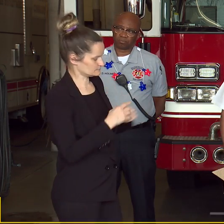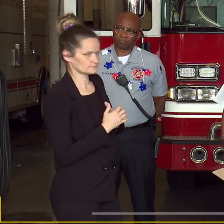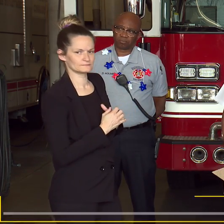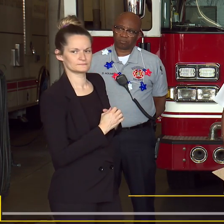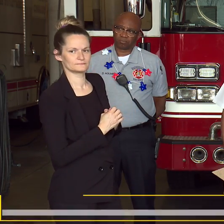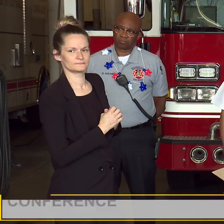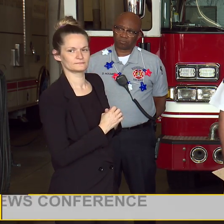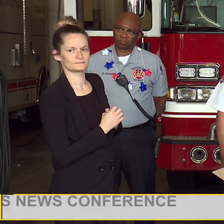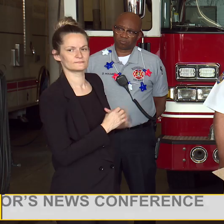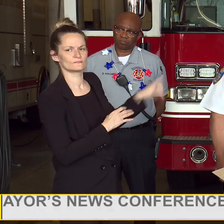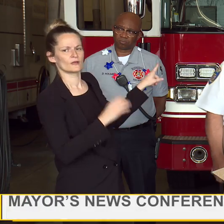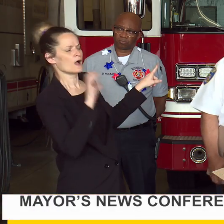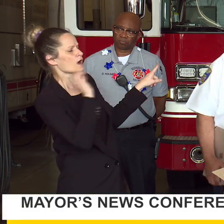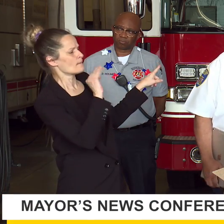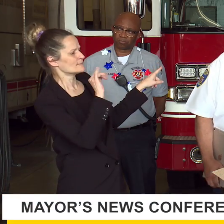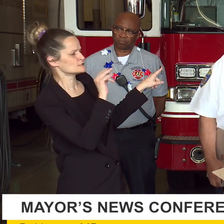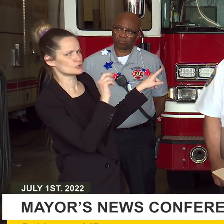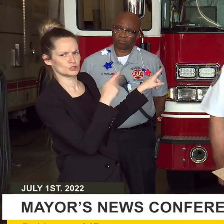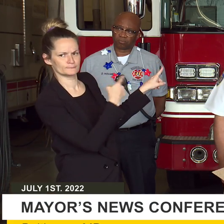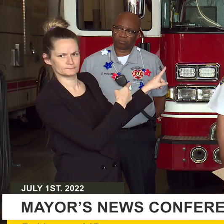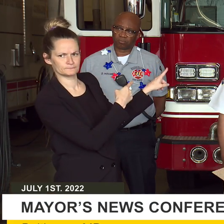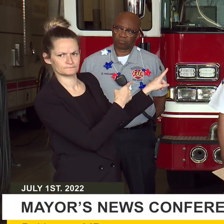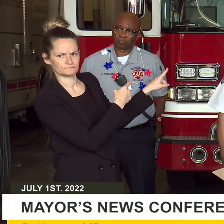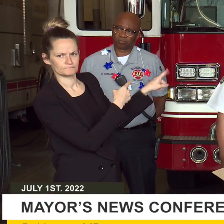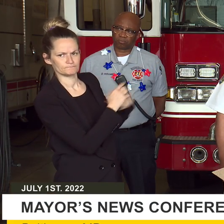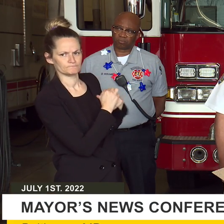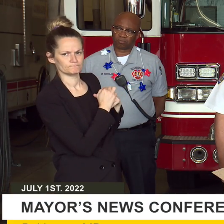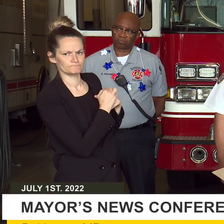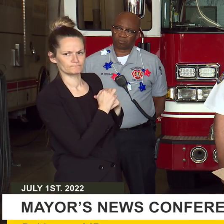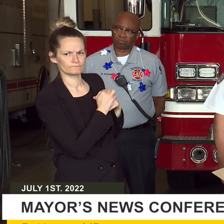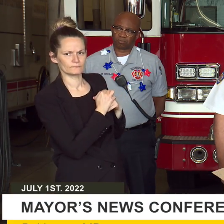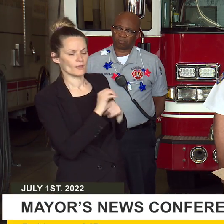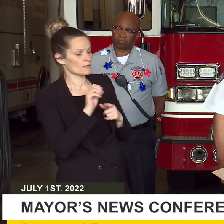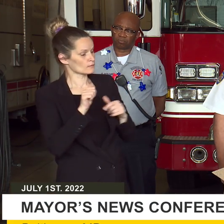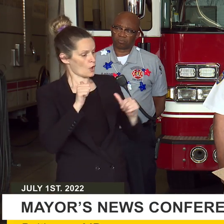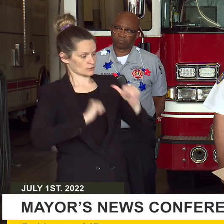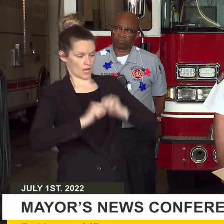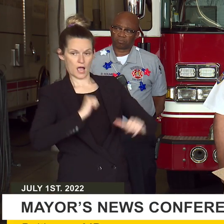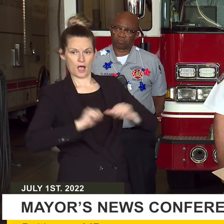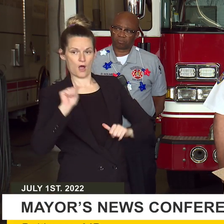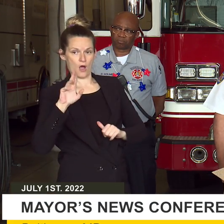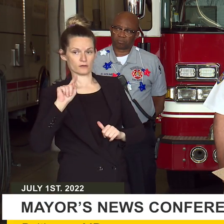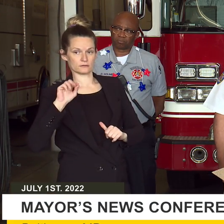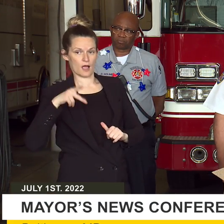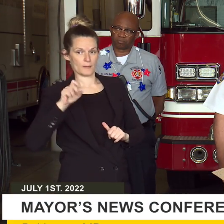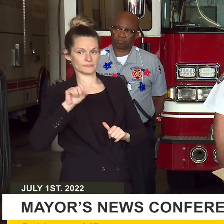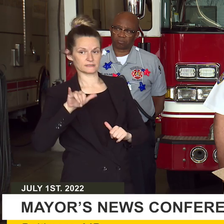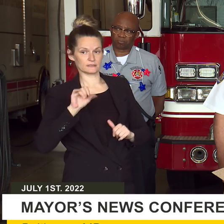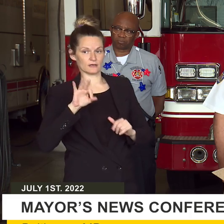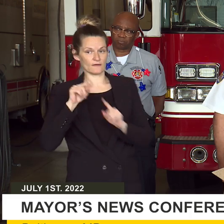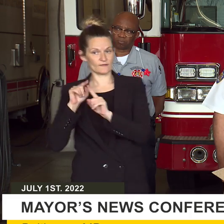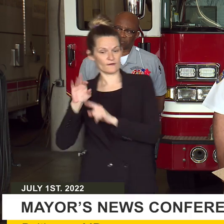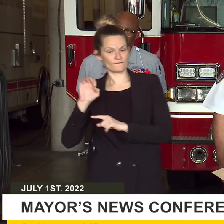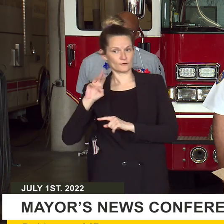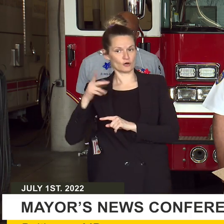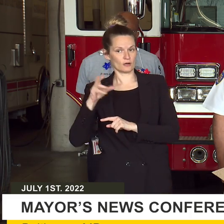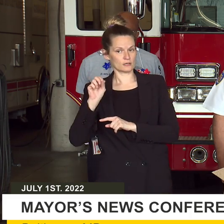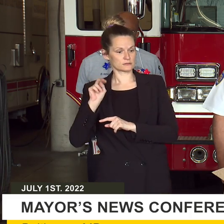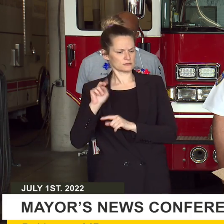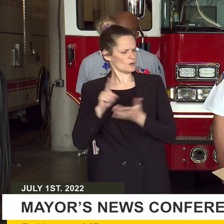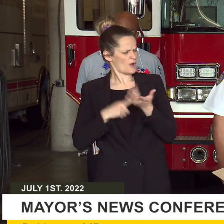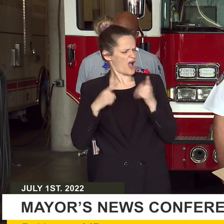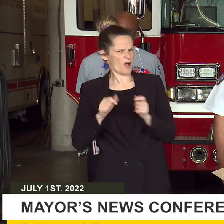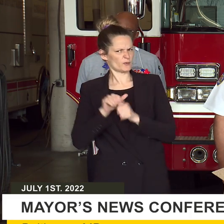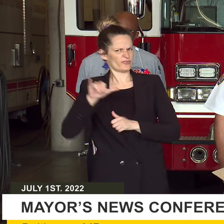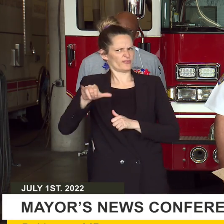Commissioner, the autopsy report has come out dealing with Jalen Ferguson. What happens with that investigation now? So it's still an